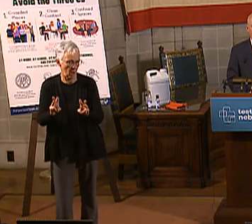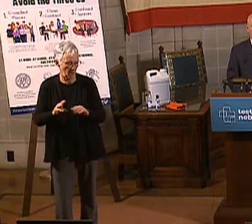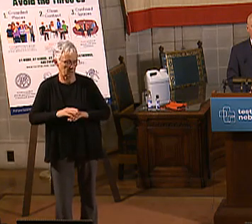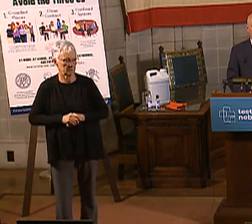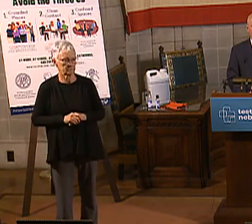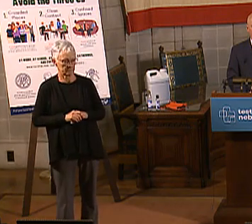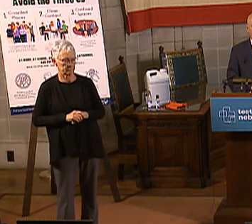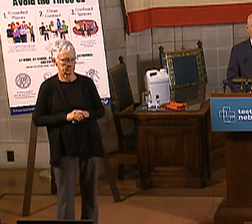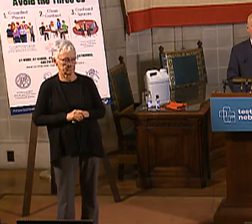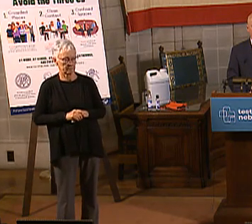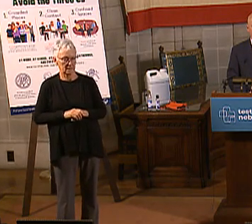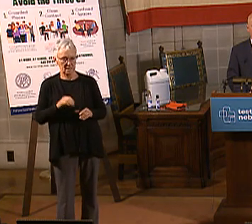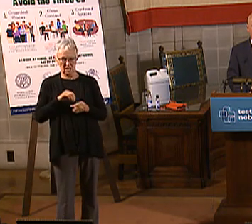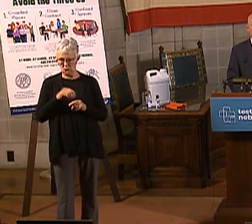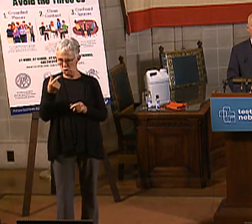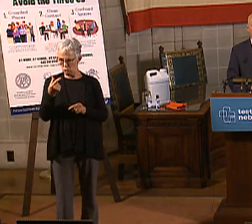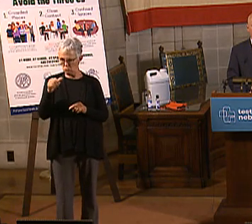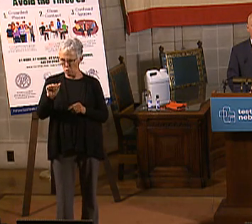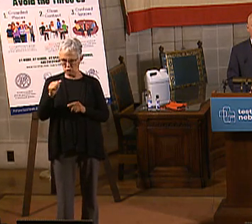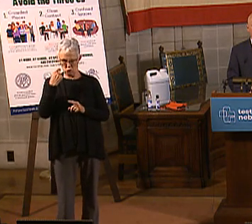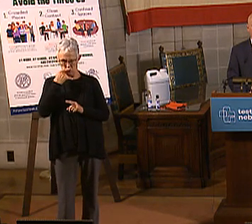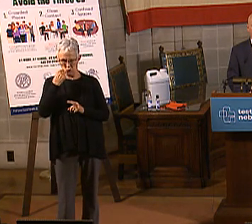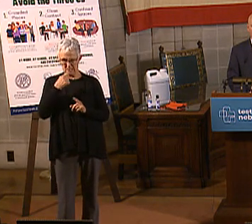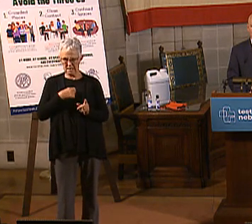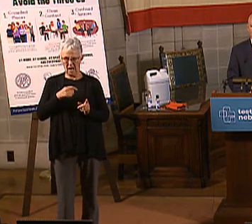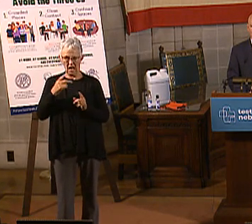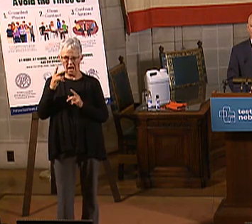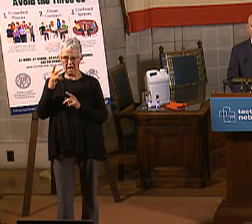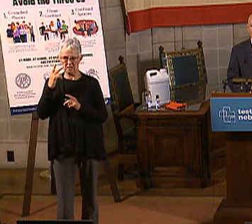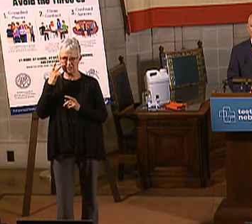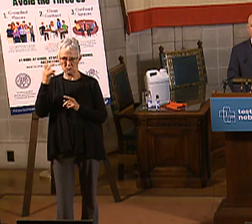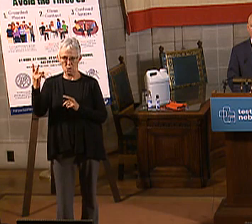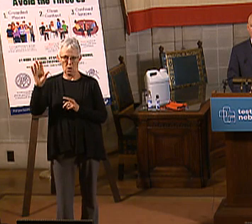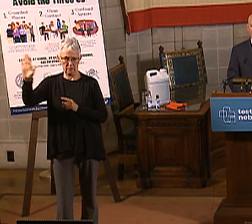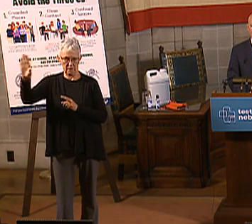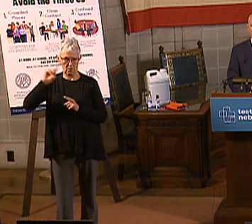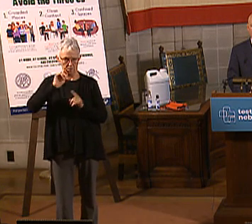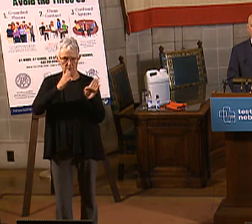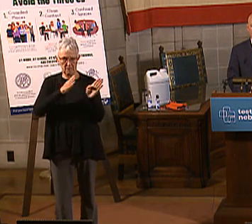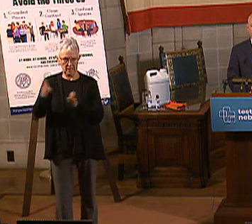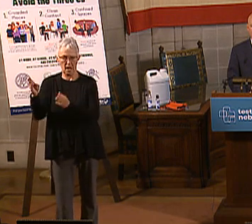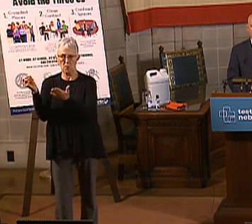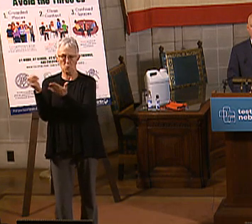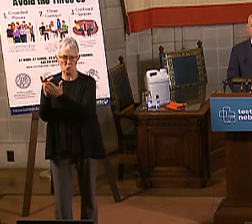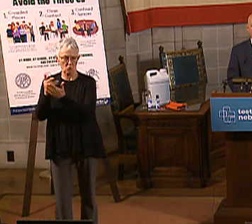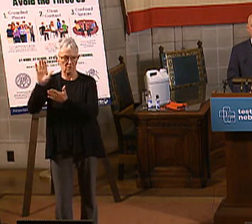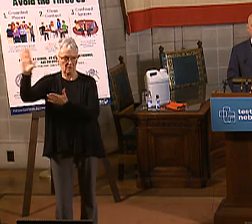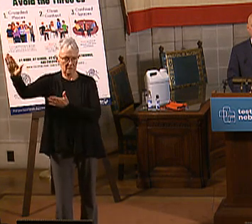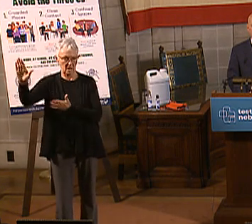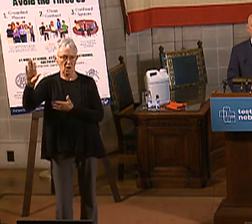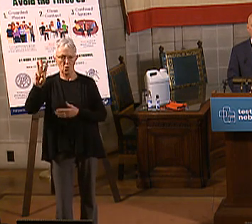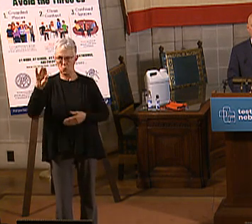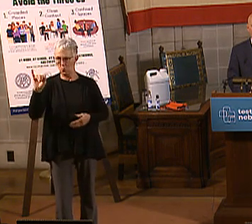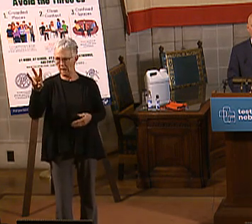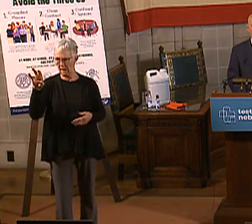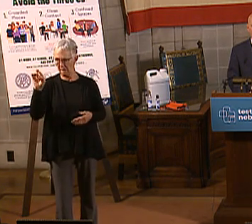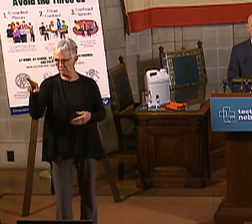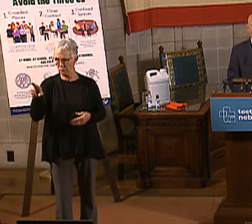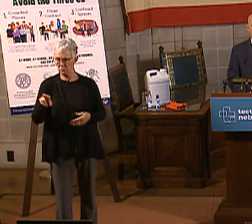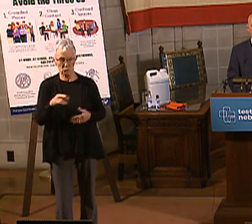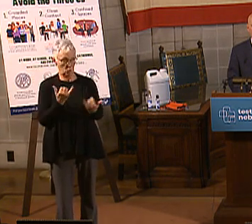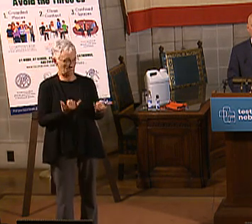in Georgia approving another such waiver, and Nebraska now represents the 13th community engagement waiver in all.